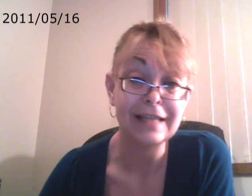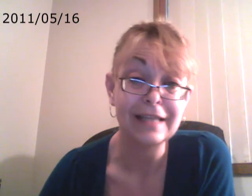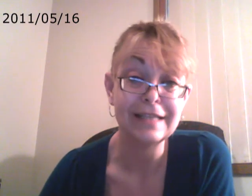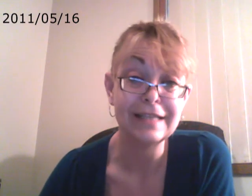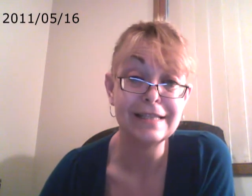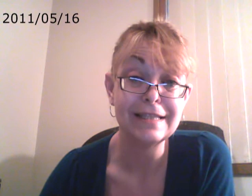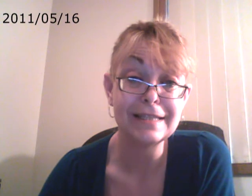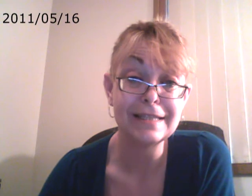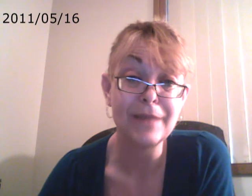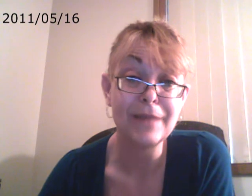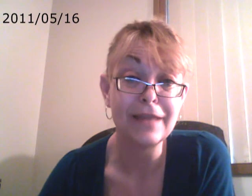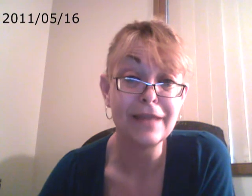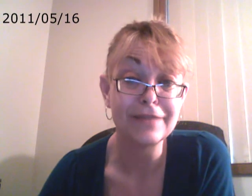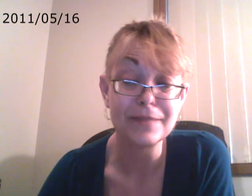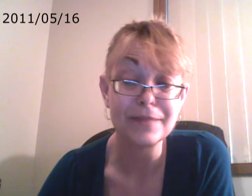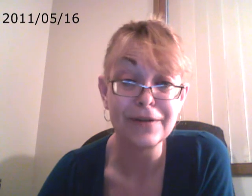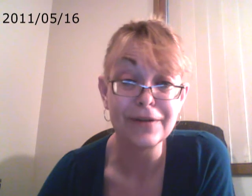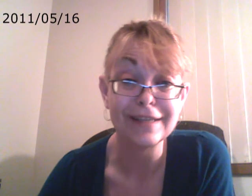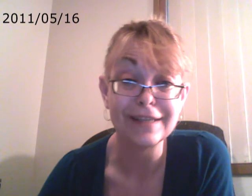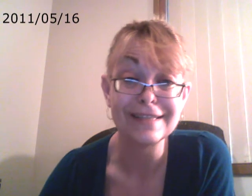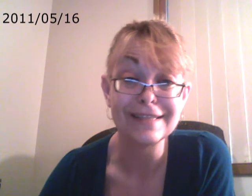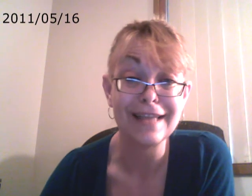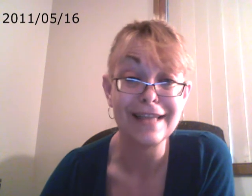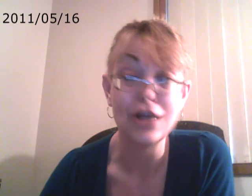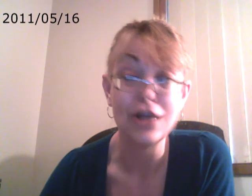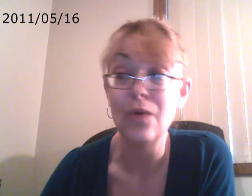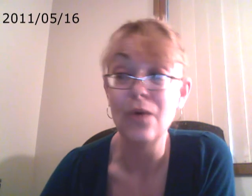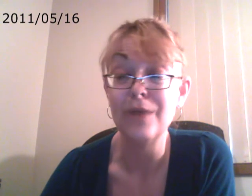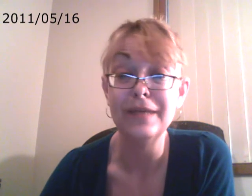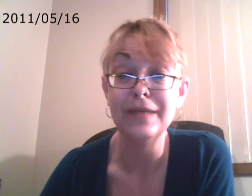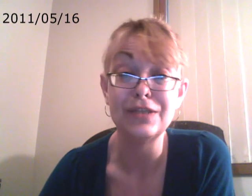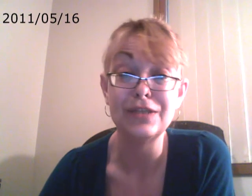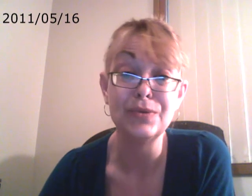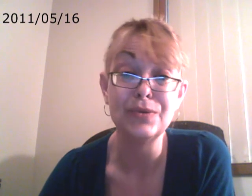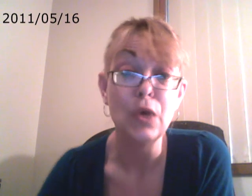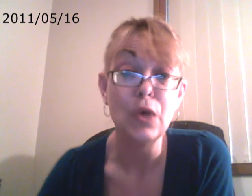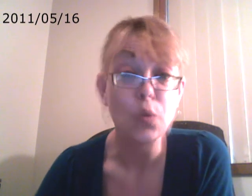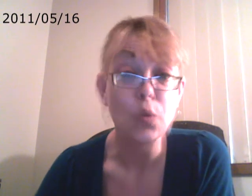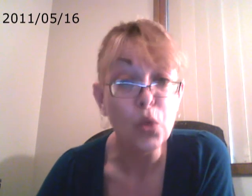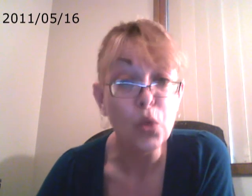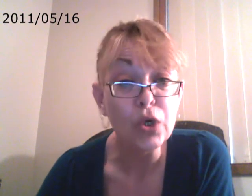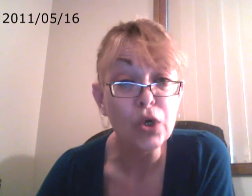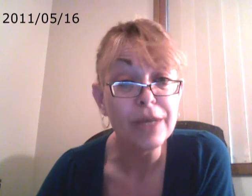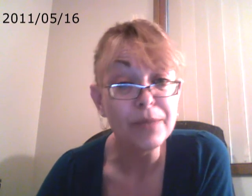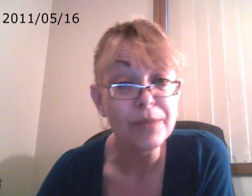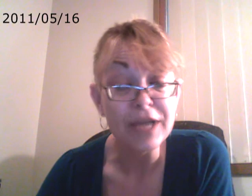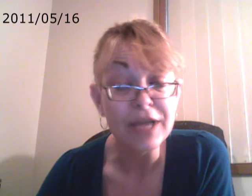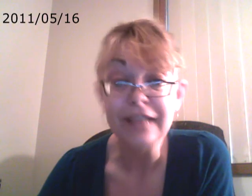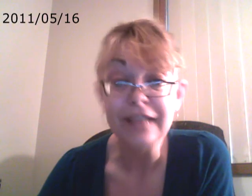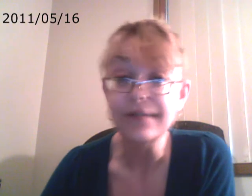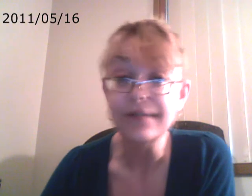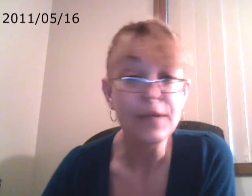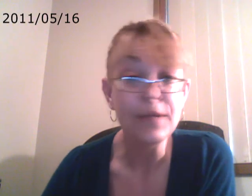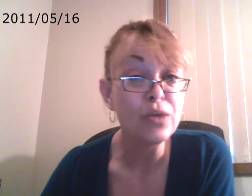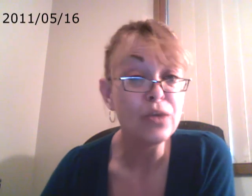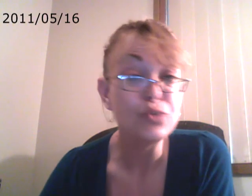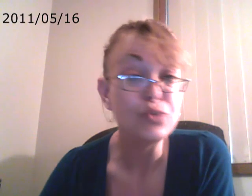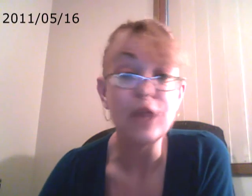this and this is my life experience and y'all want me to work and be productive, then I'm going to write